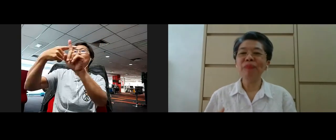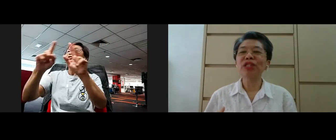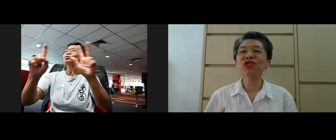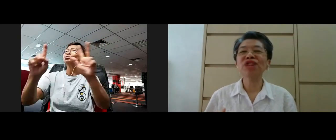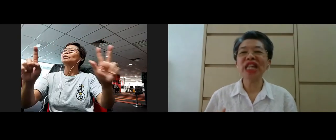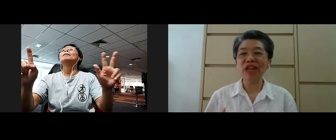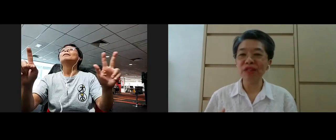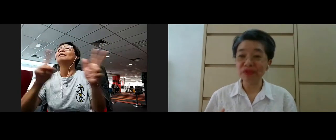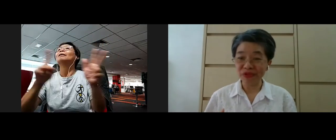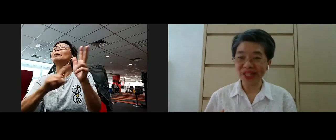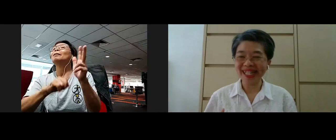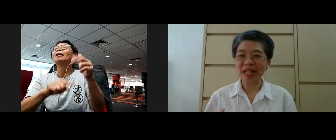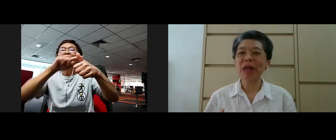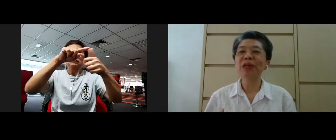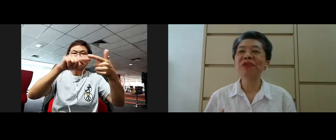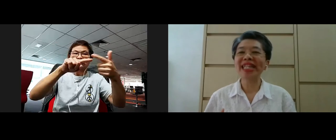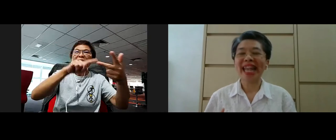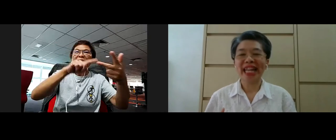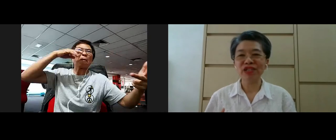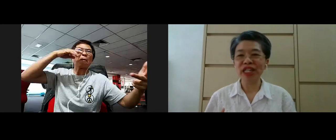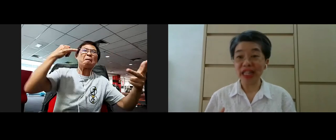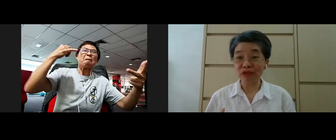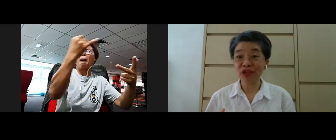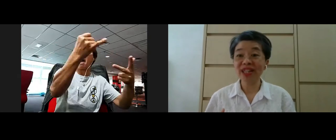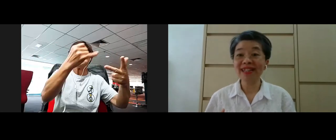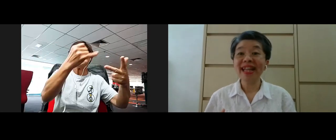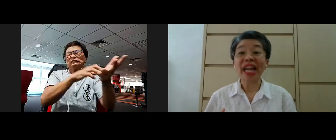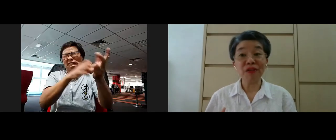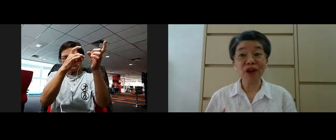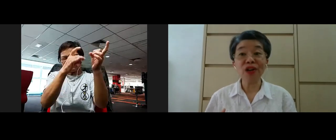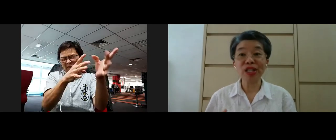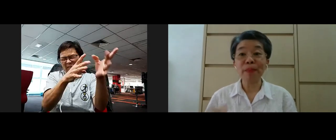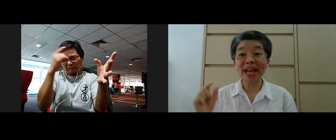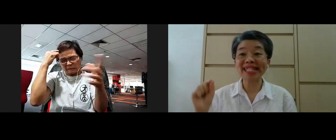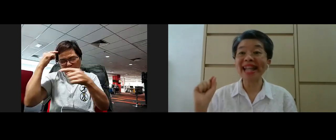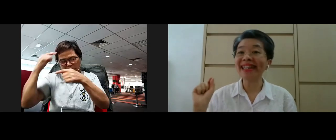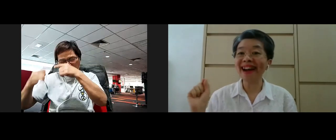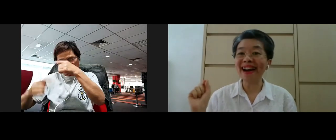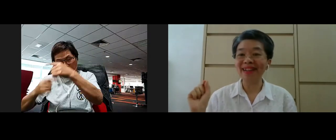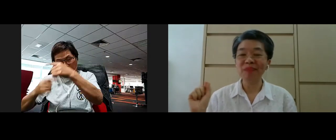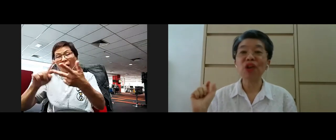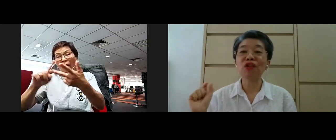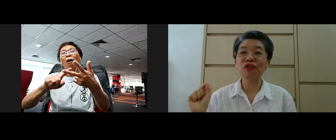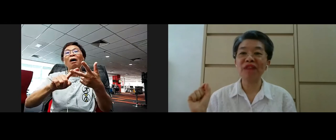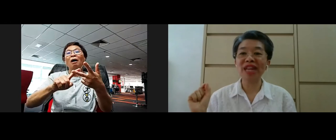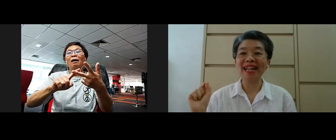the three evil roots greed hatred delusion and of course craving